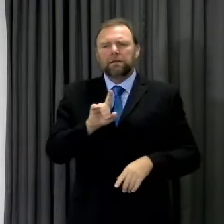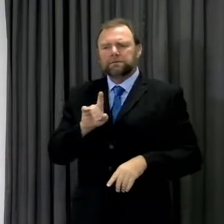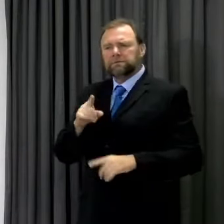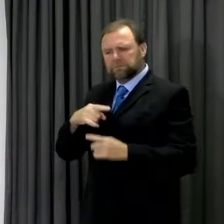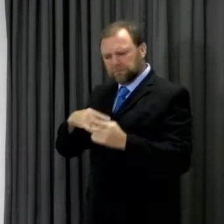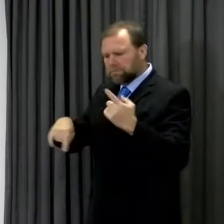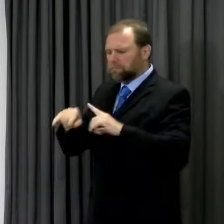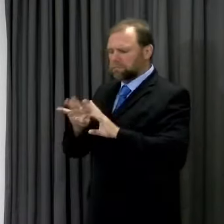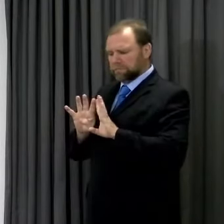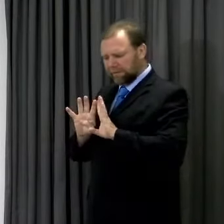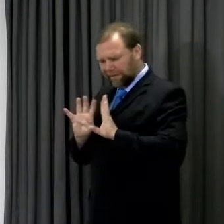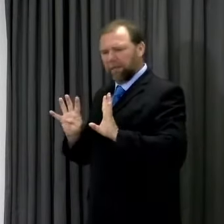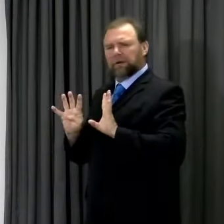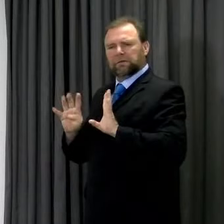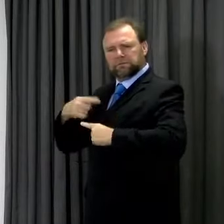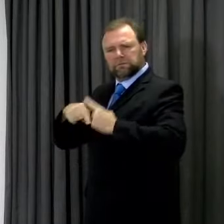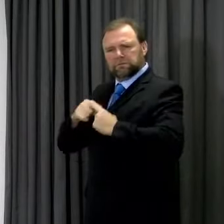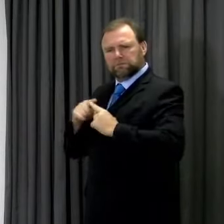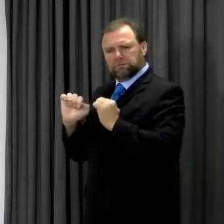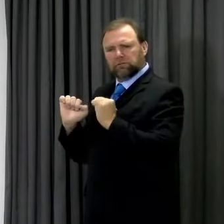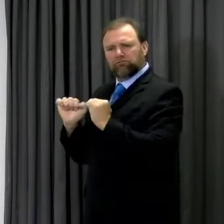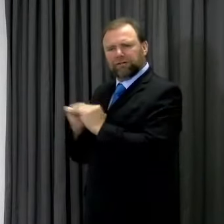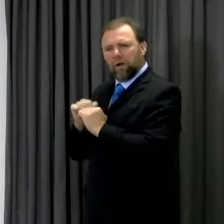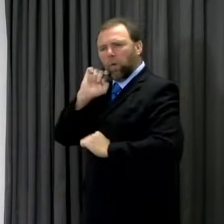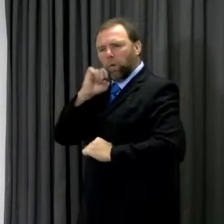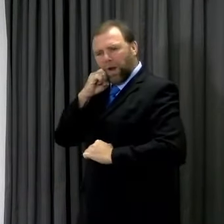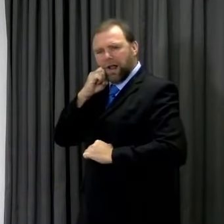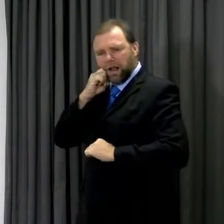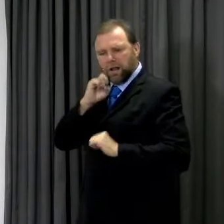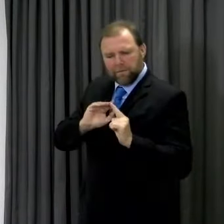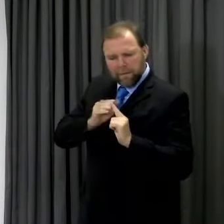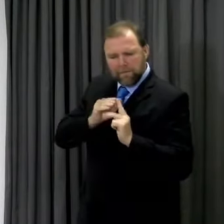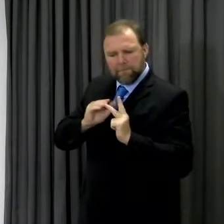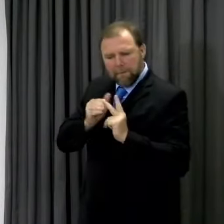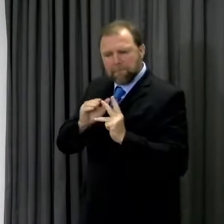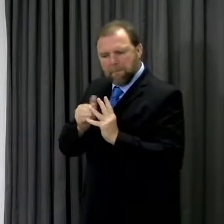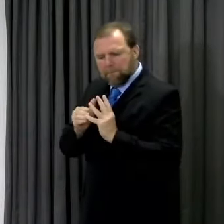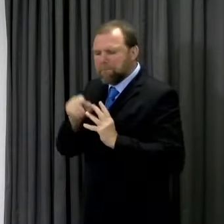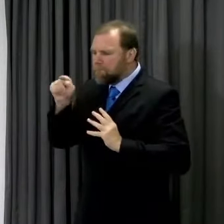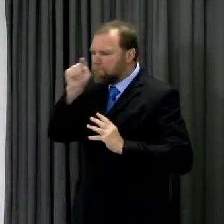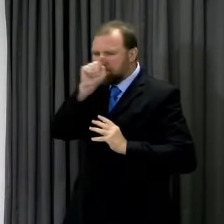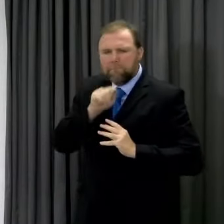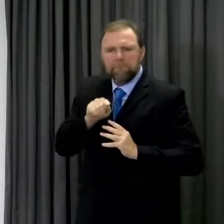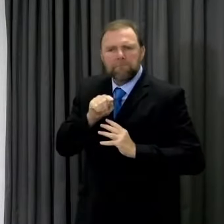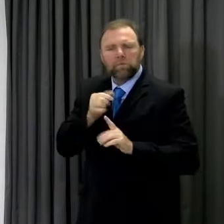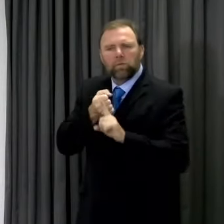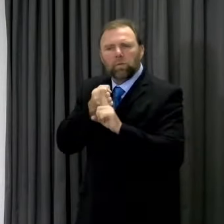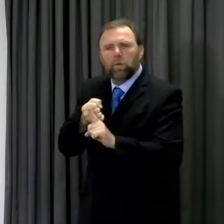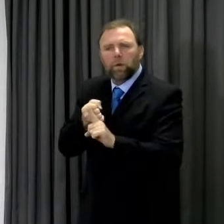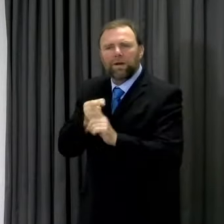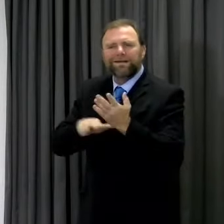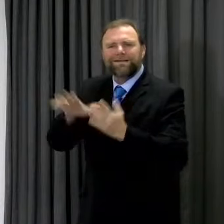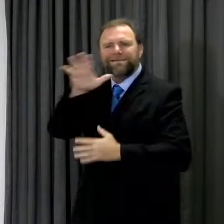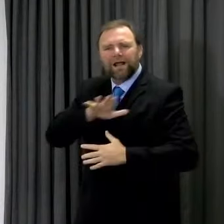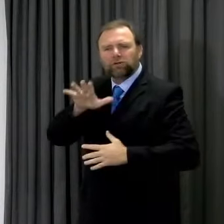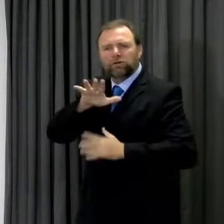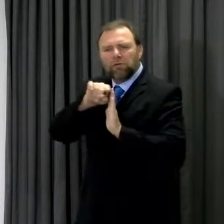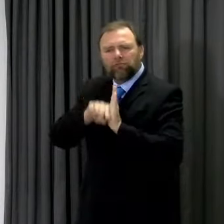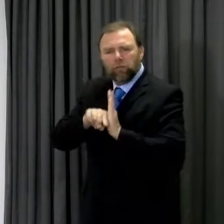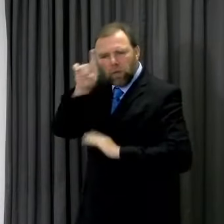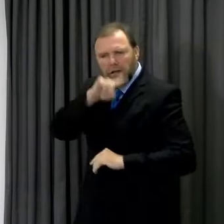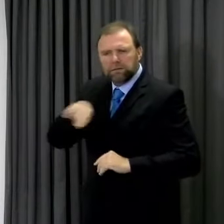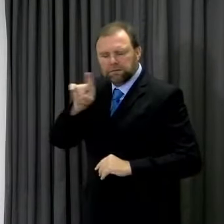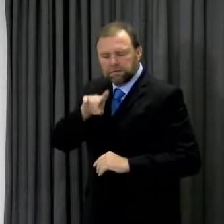further specific and targeted action to reinforce the current national measures we have in